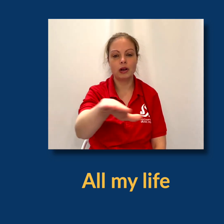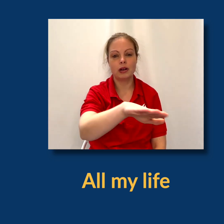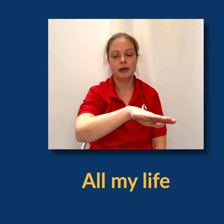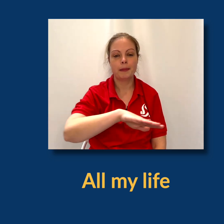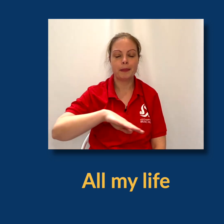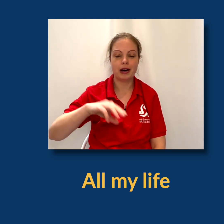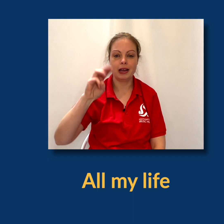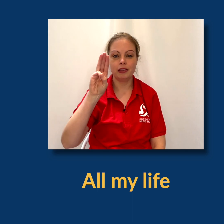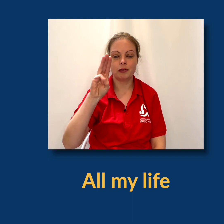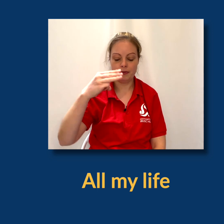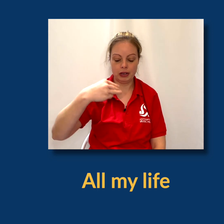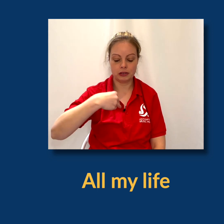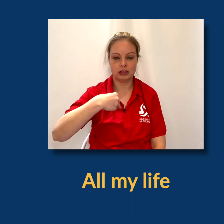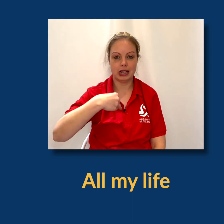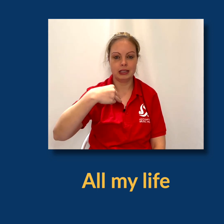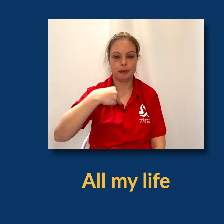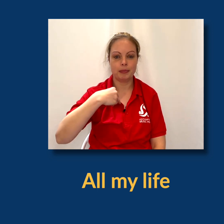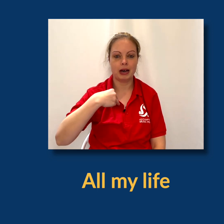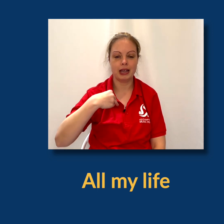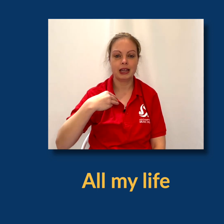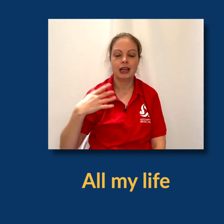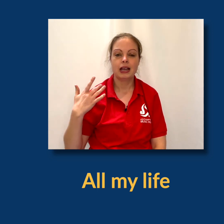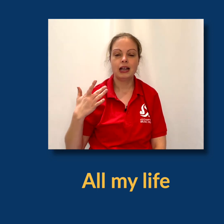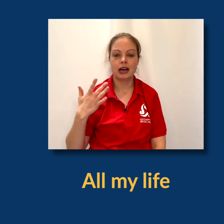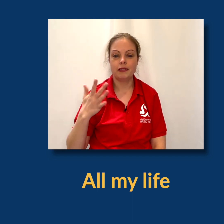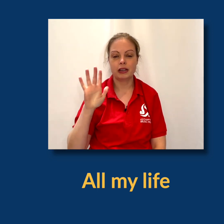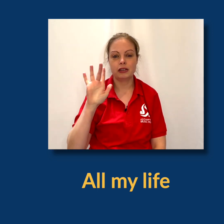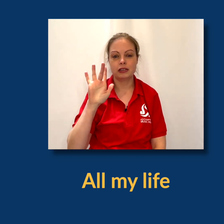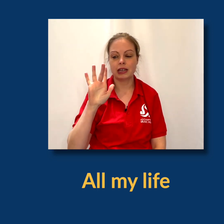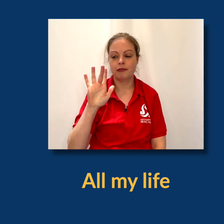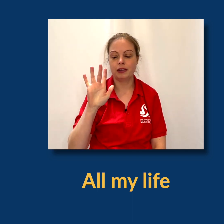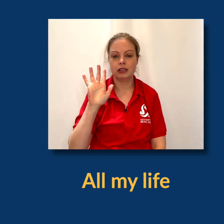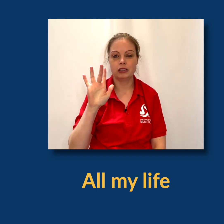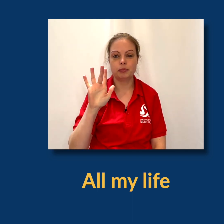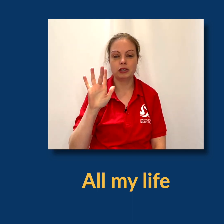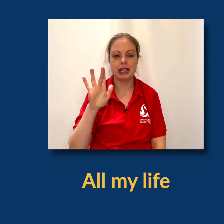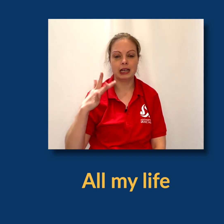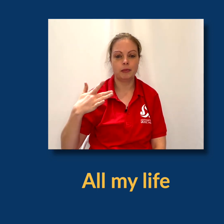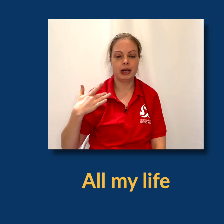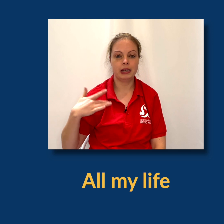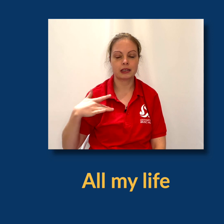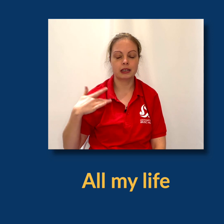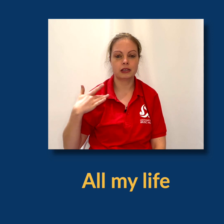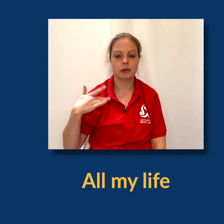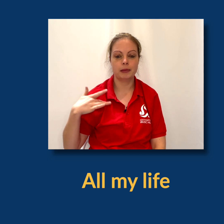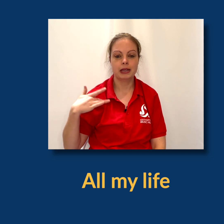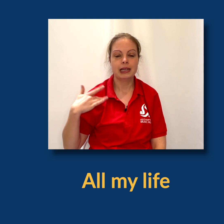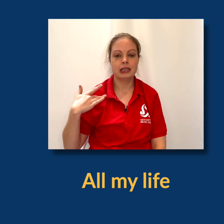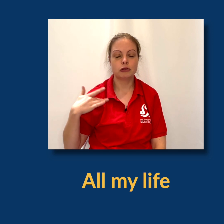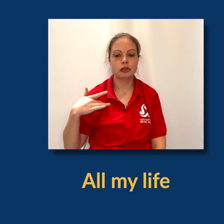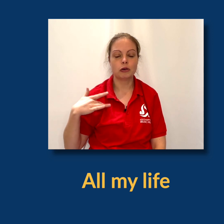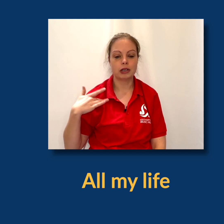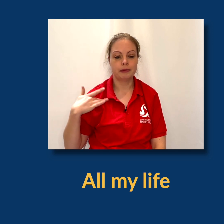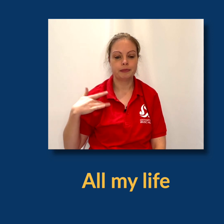all my three fingers on your chest, my life, and you're to do your second finger just pushed in a little bit and that's going to swipe